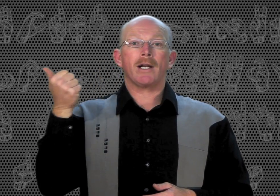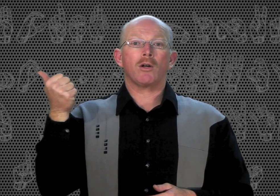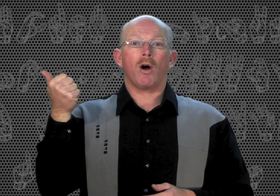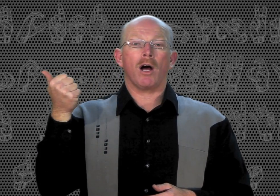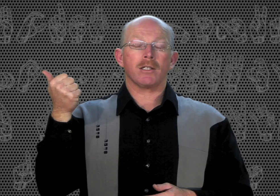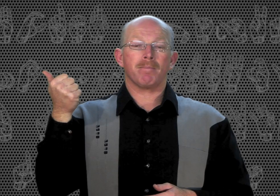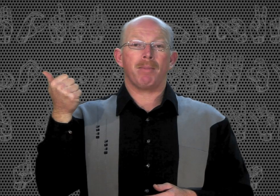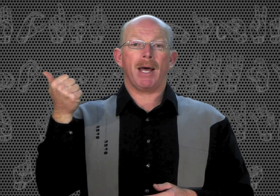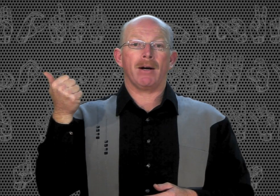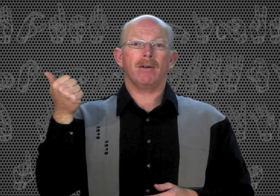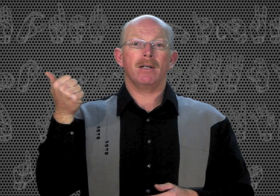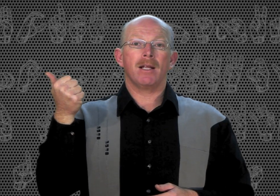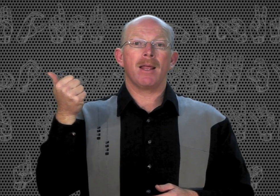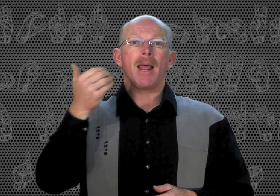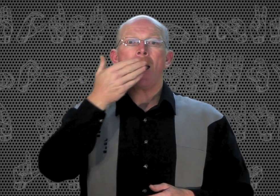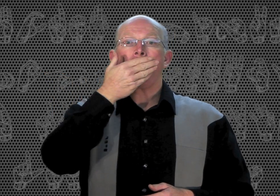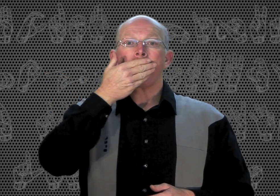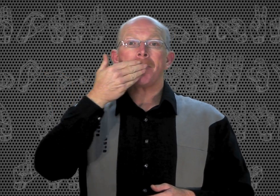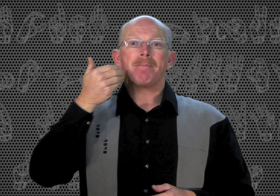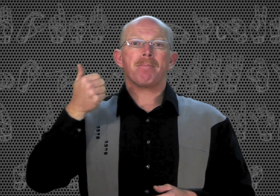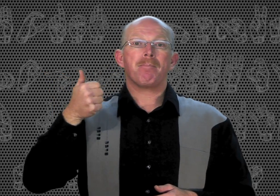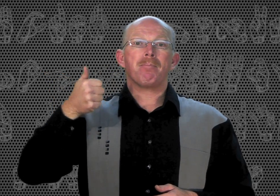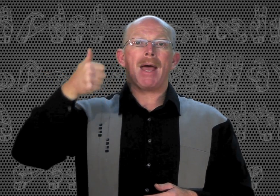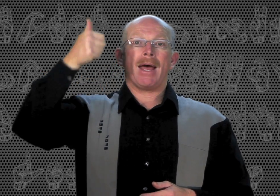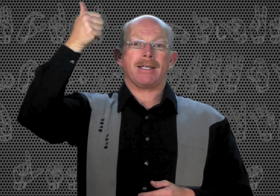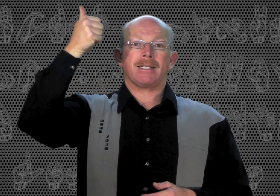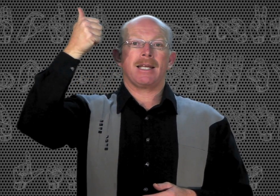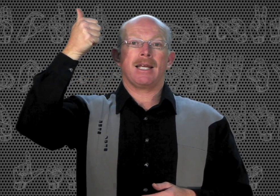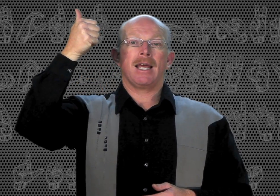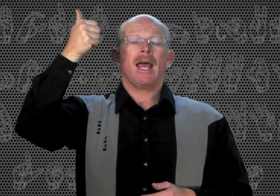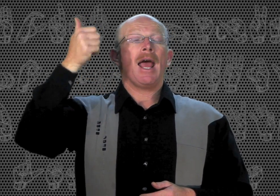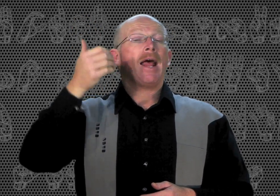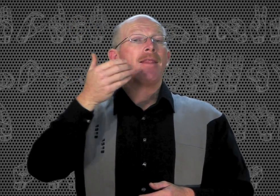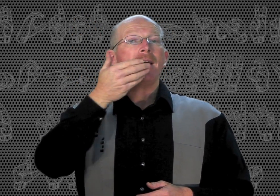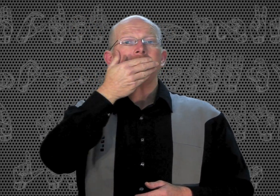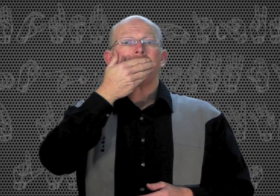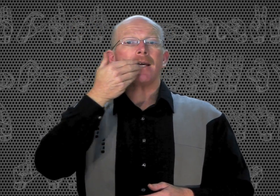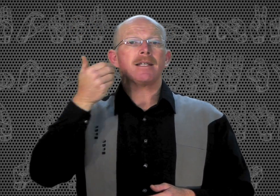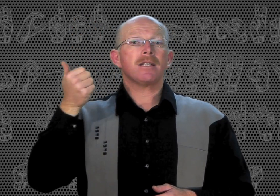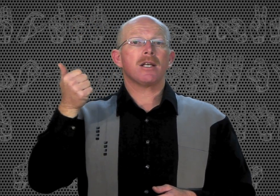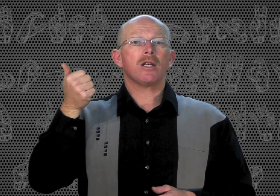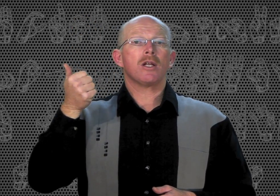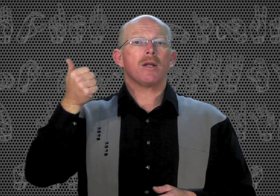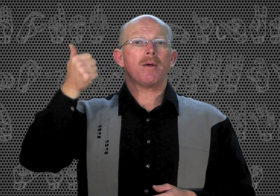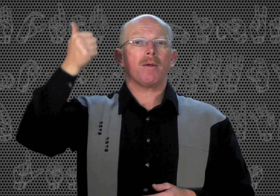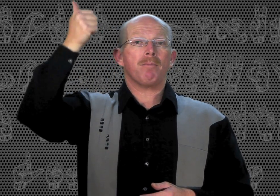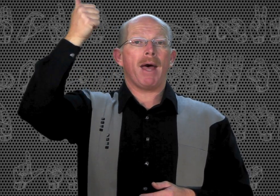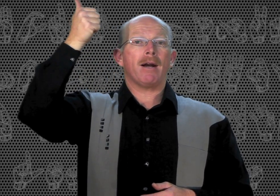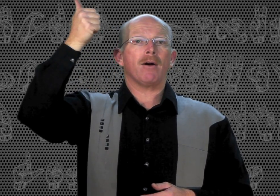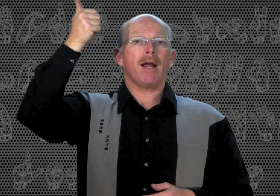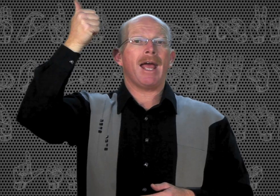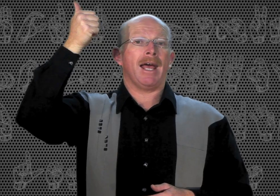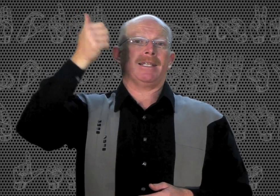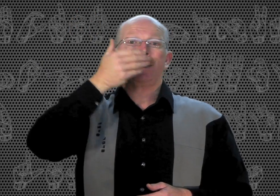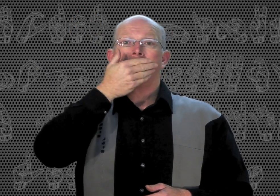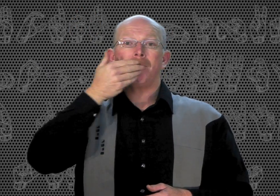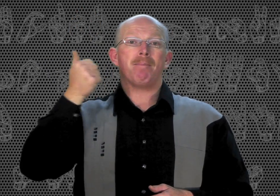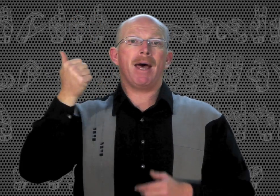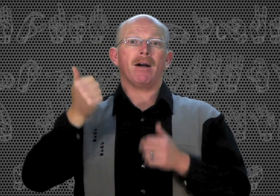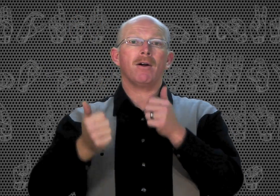across, better, best. And this is best, est, better,